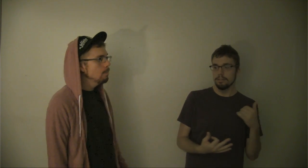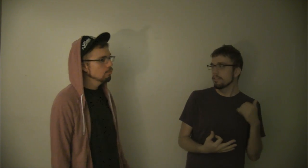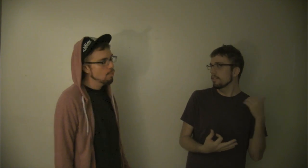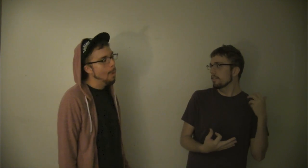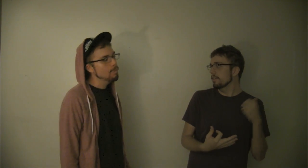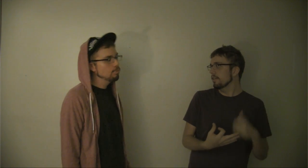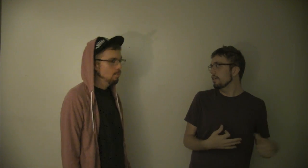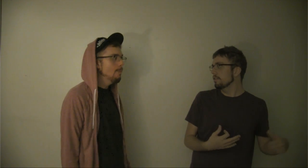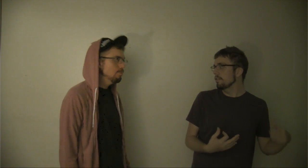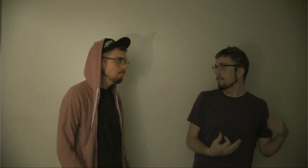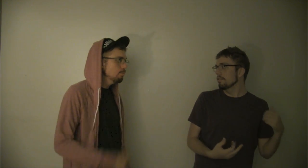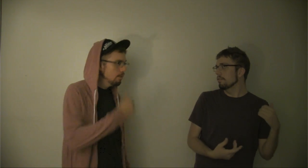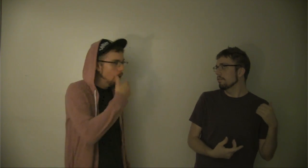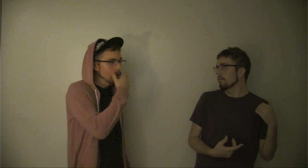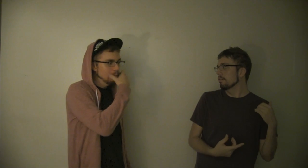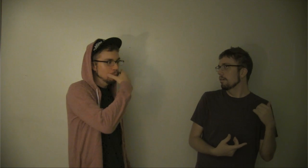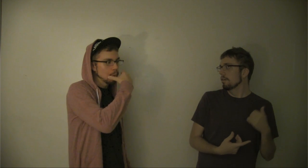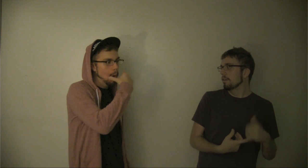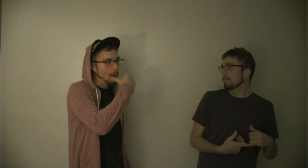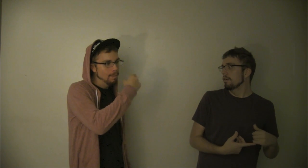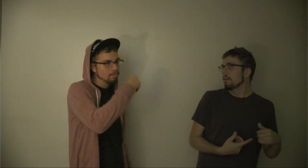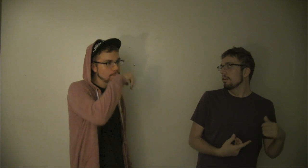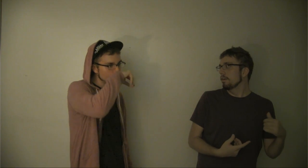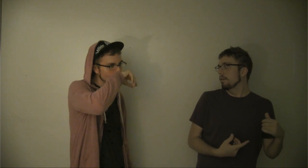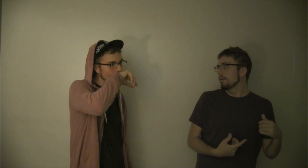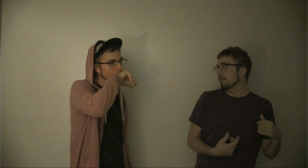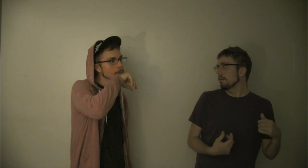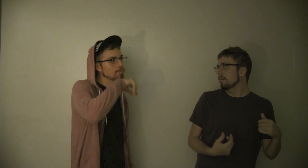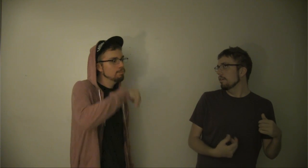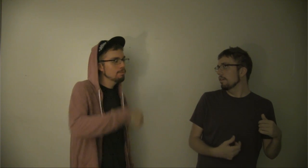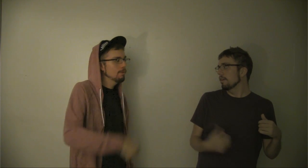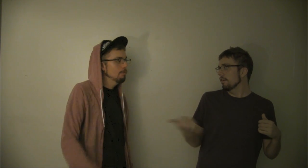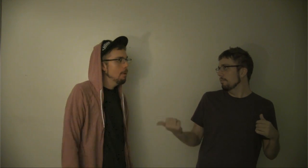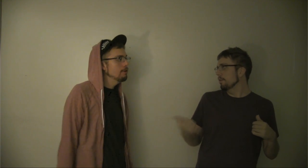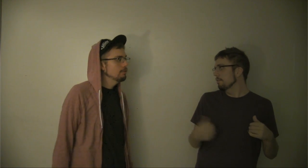sketches or can I help you?